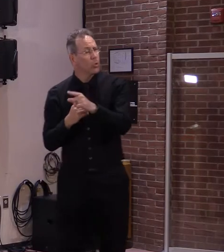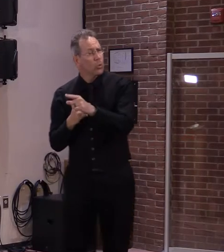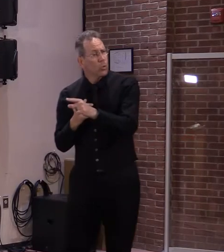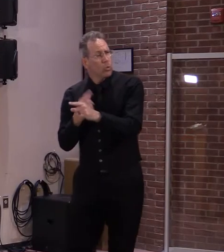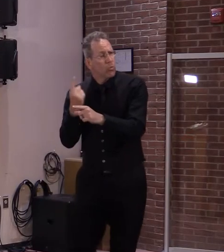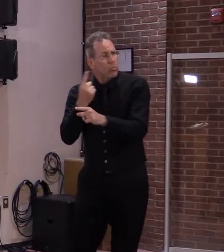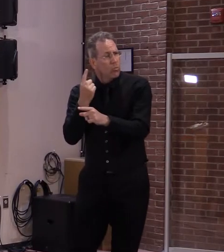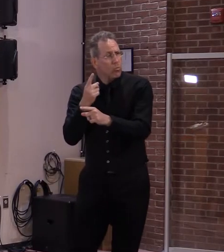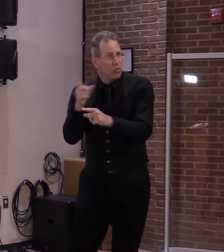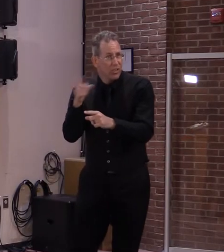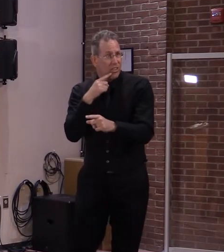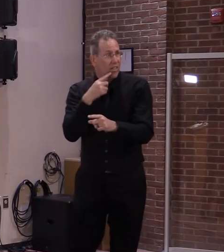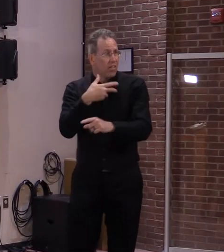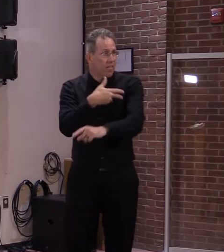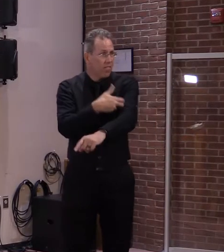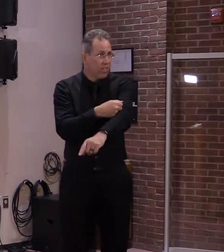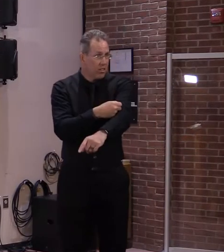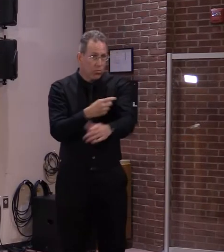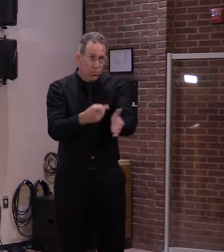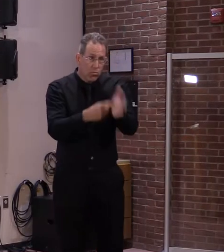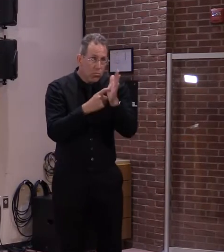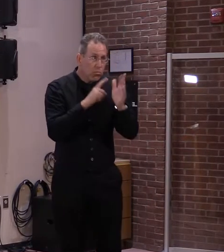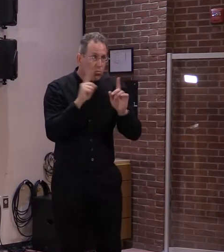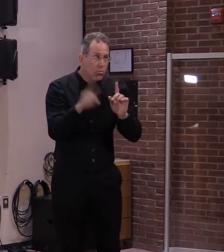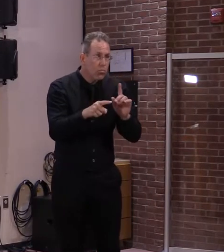mandatory for high school students in the fall?